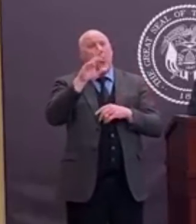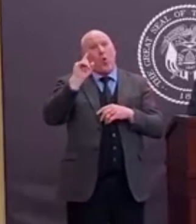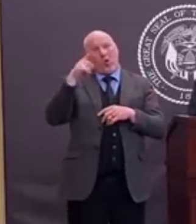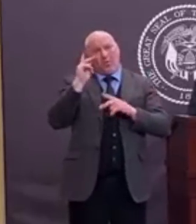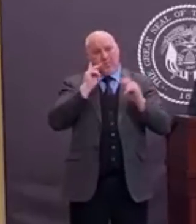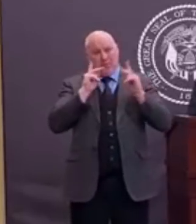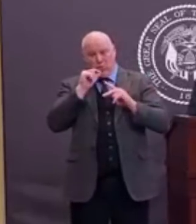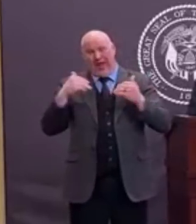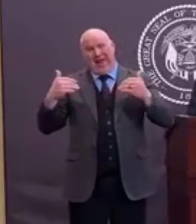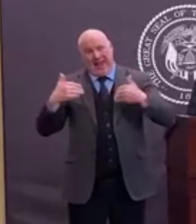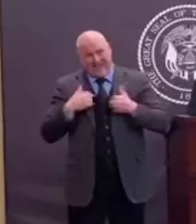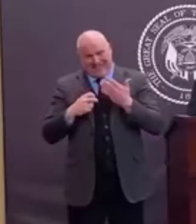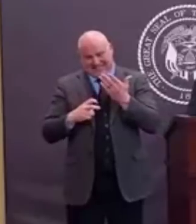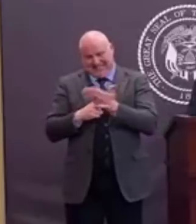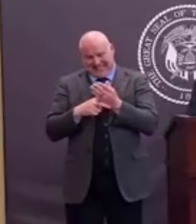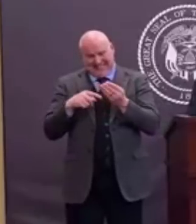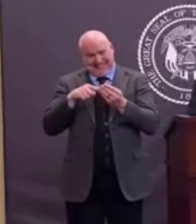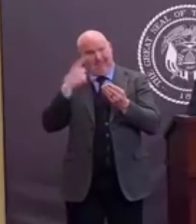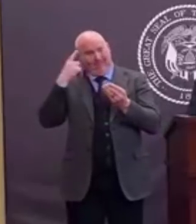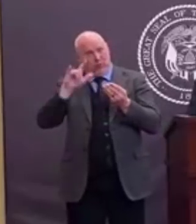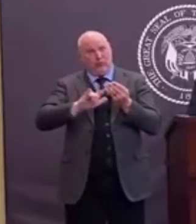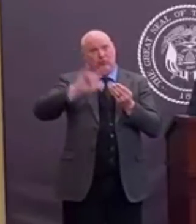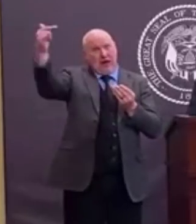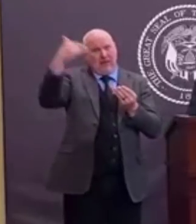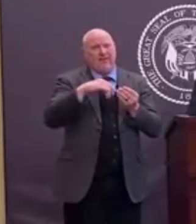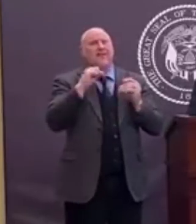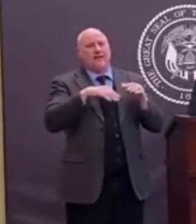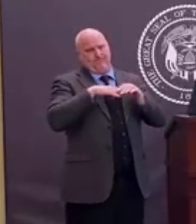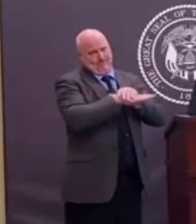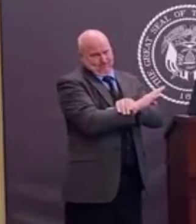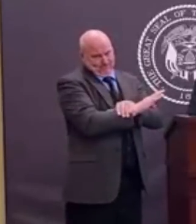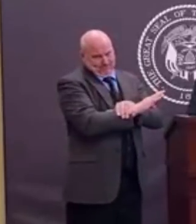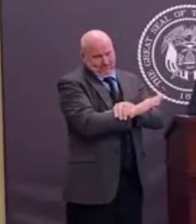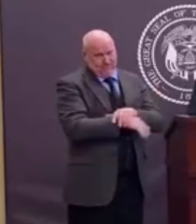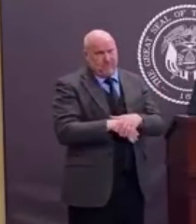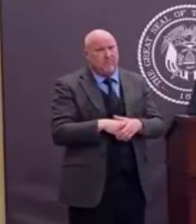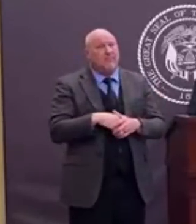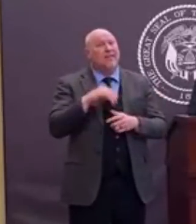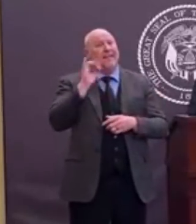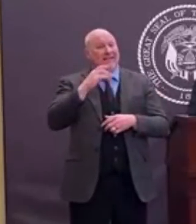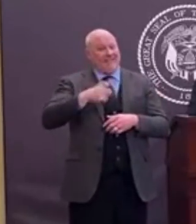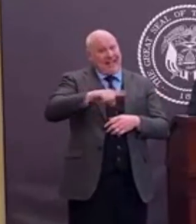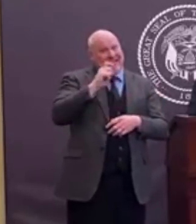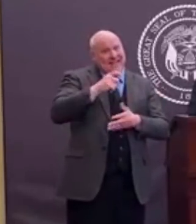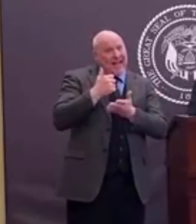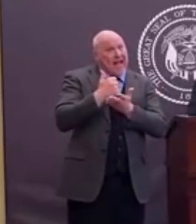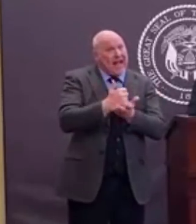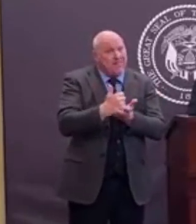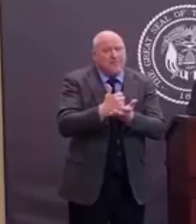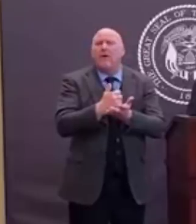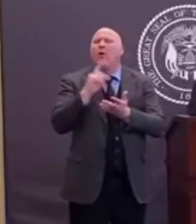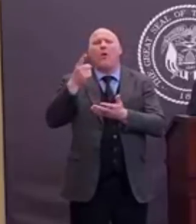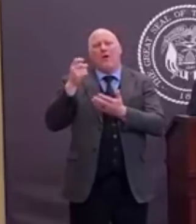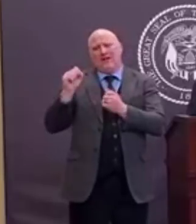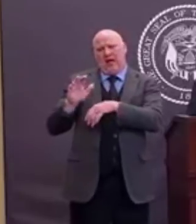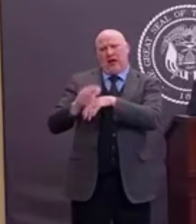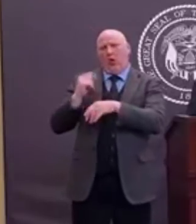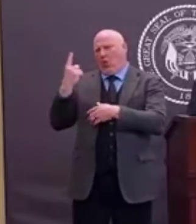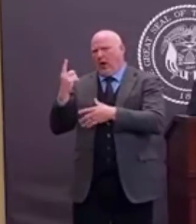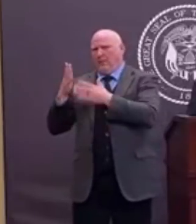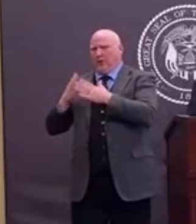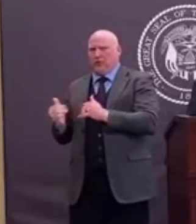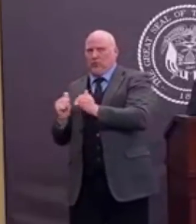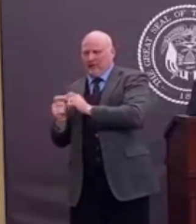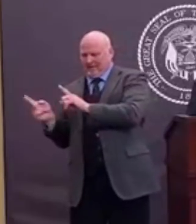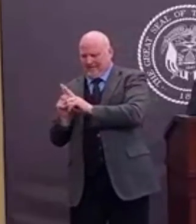If a ticketed passenger needs assistance, no more than one person may accompany that ticketed passenger. They can have a ticket, or it can be